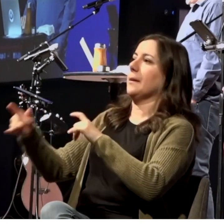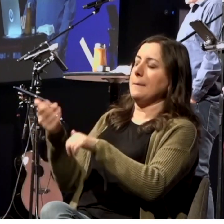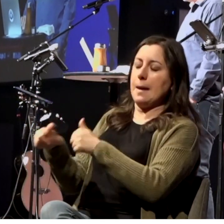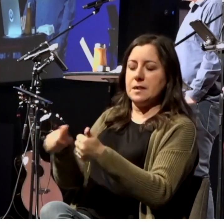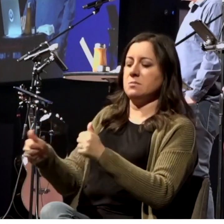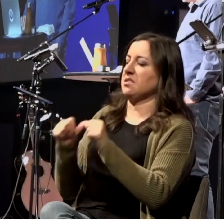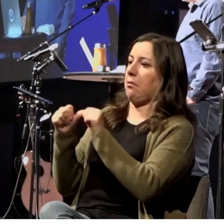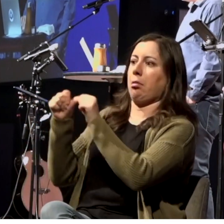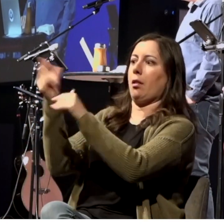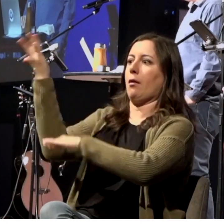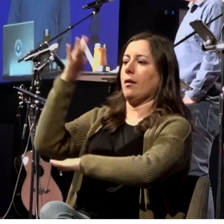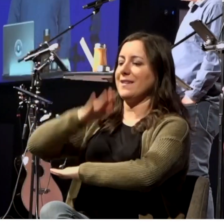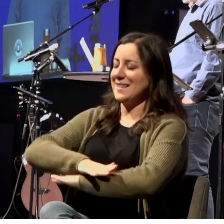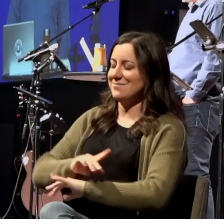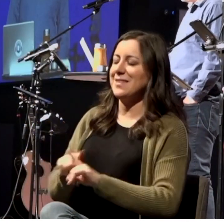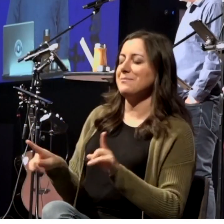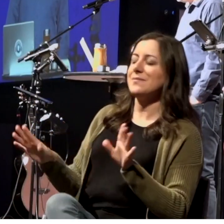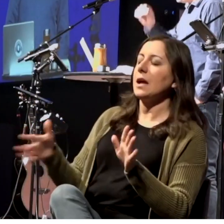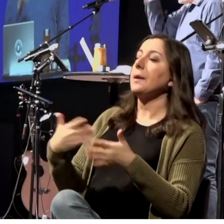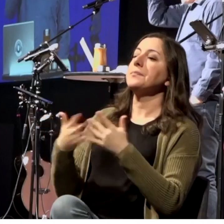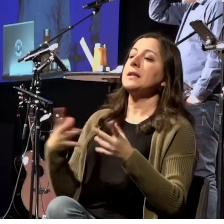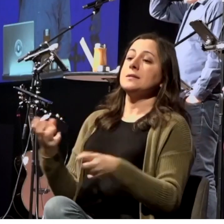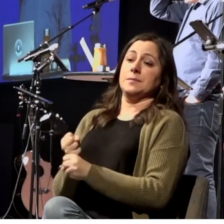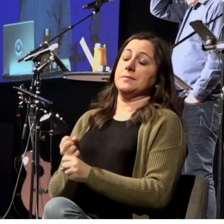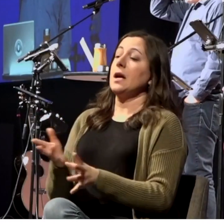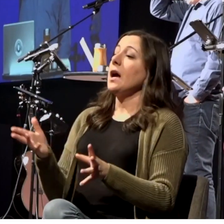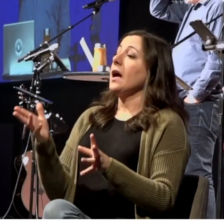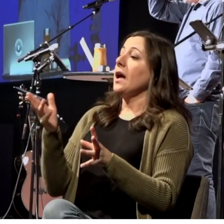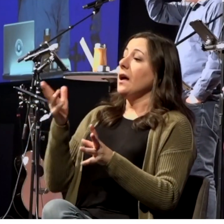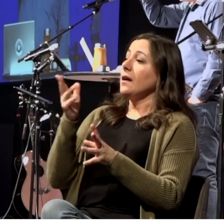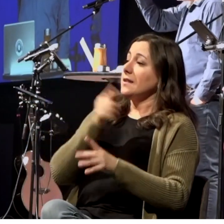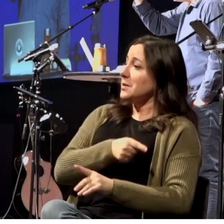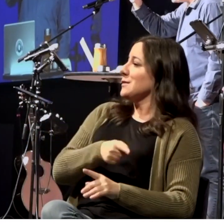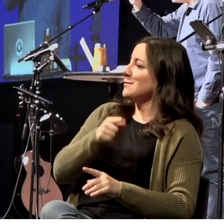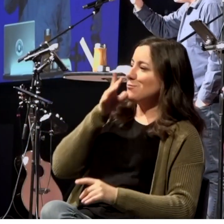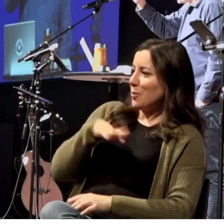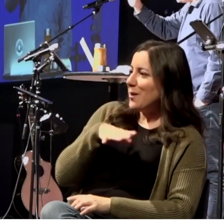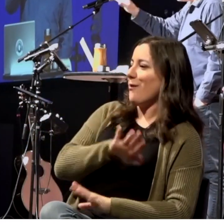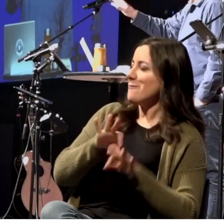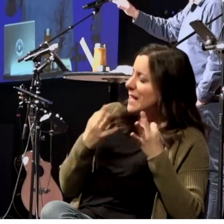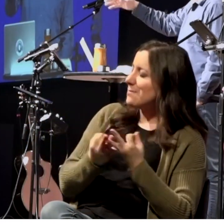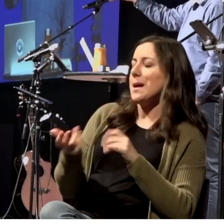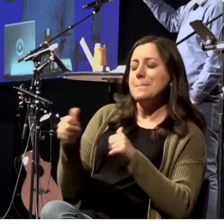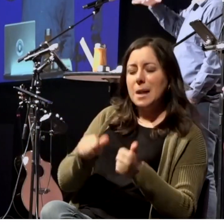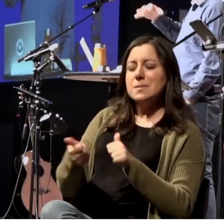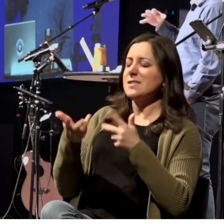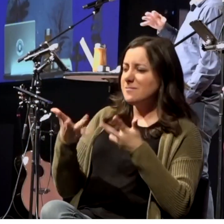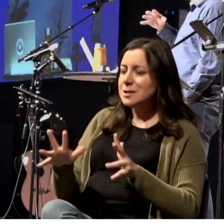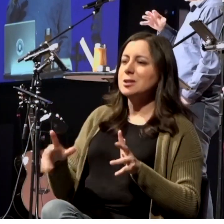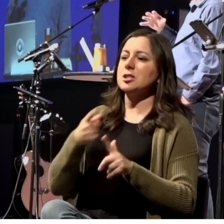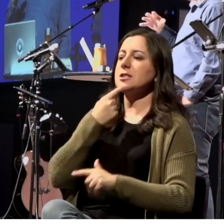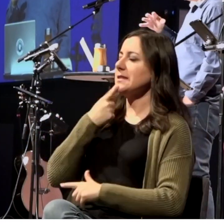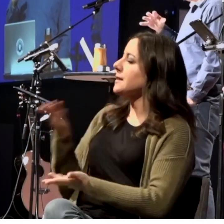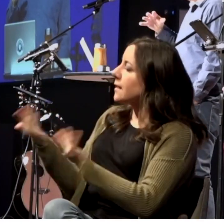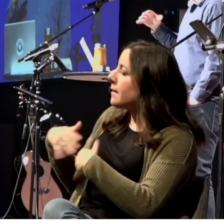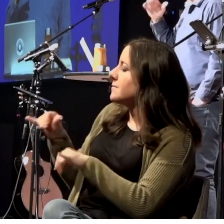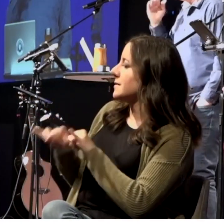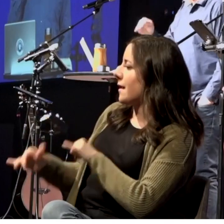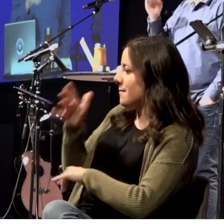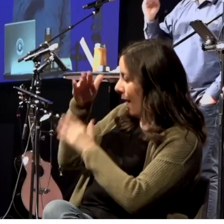alright so let's wrap it up Lydia and her household are baptized and now she says come and stay at my house now this is